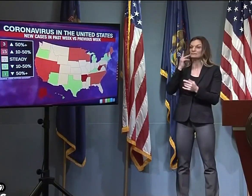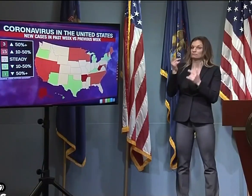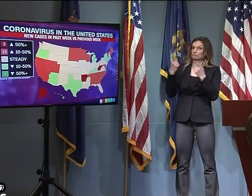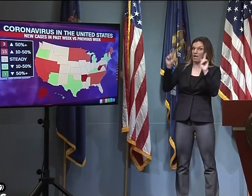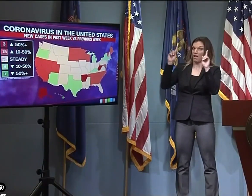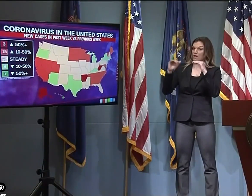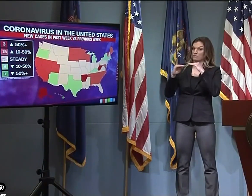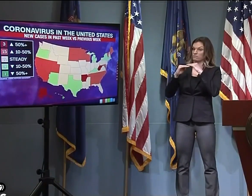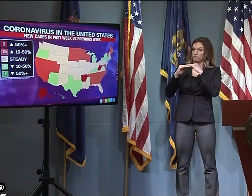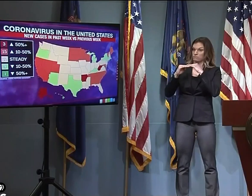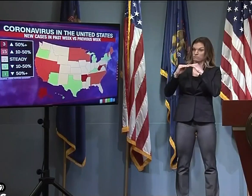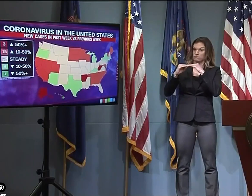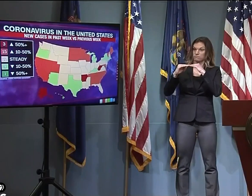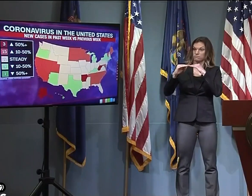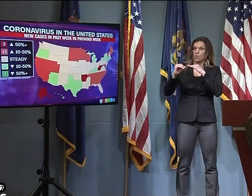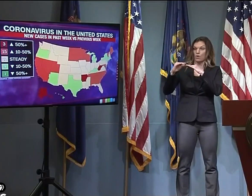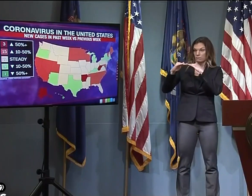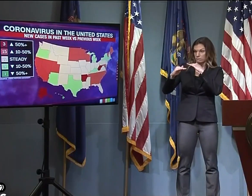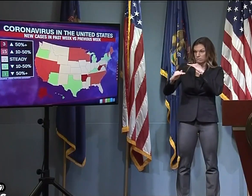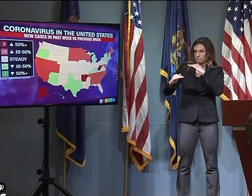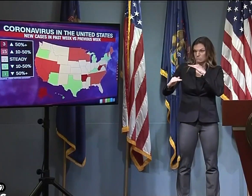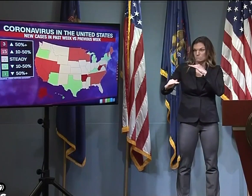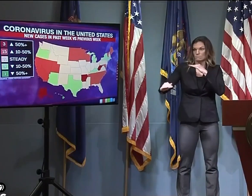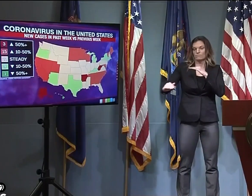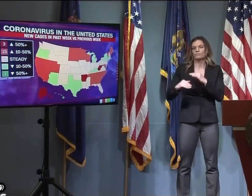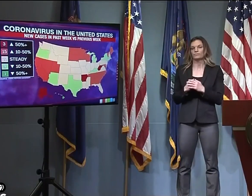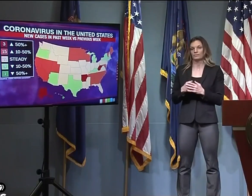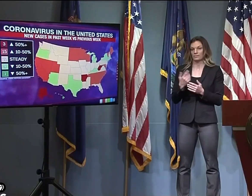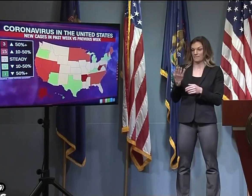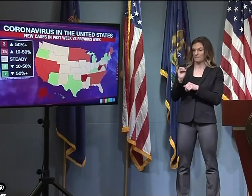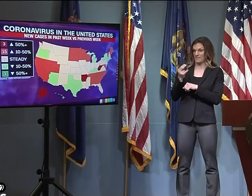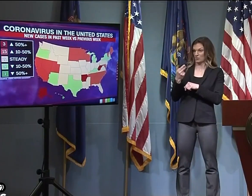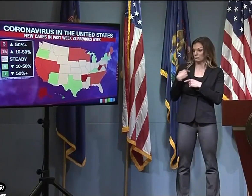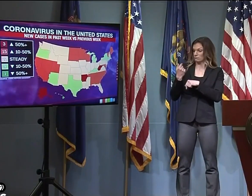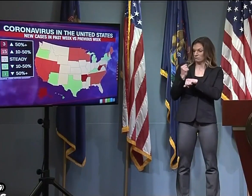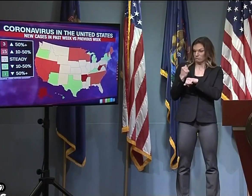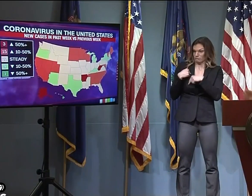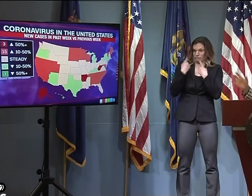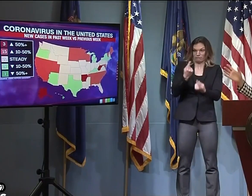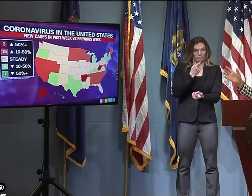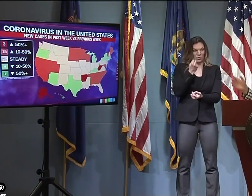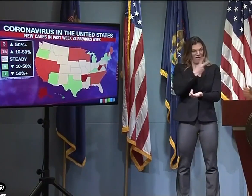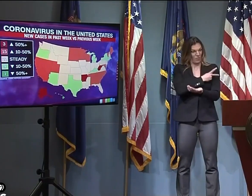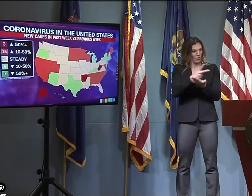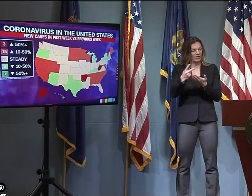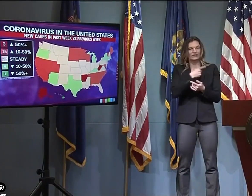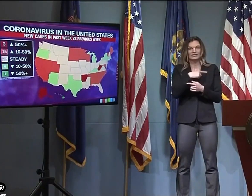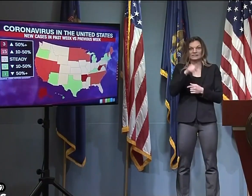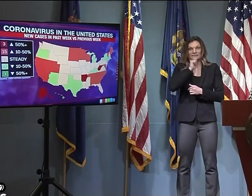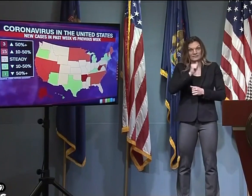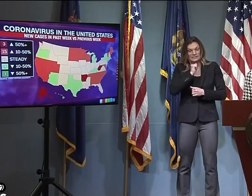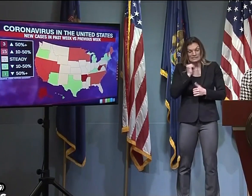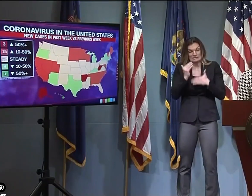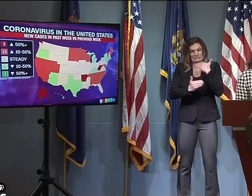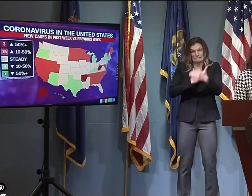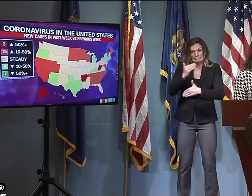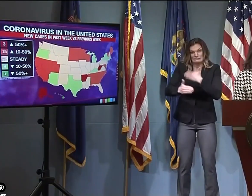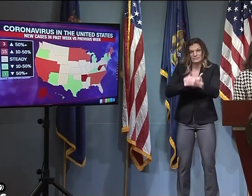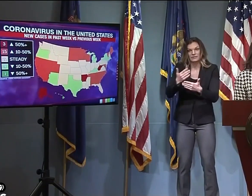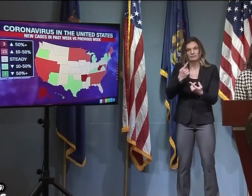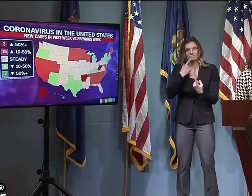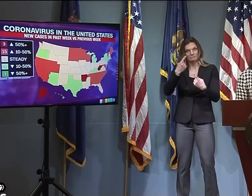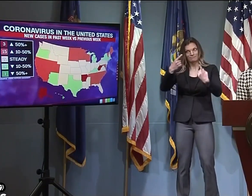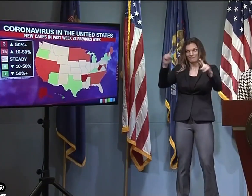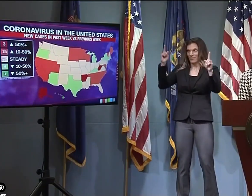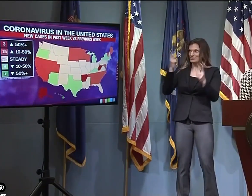But everyone else is either steady or climbing. Michigan, the work that we have done, is paying off. This is just one